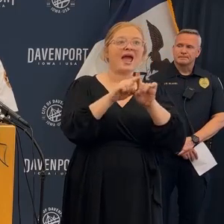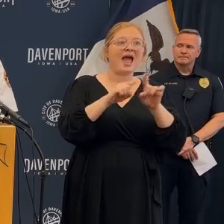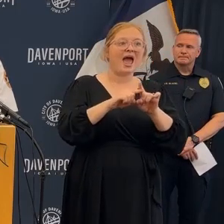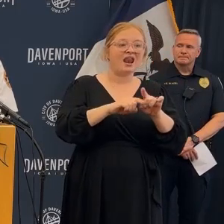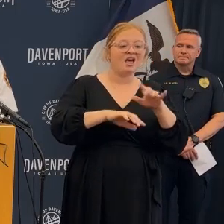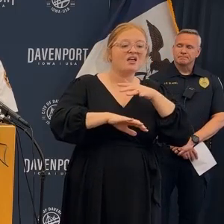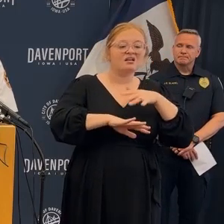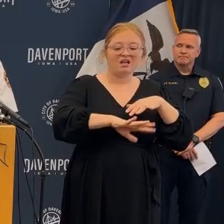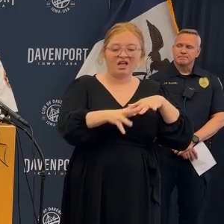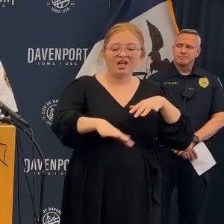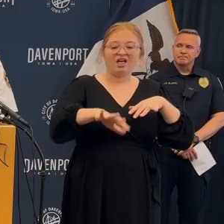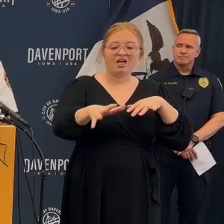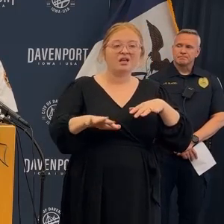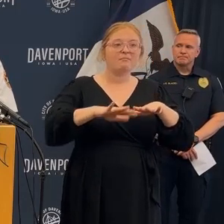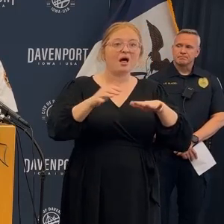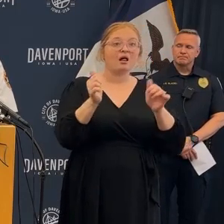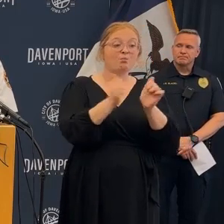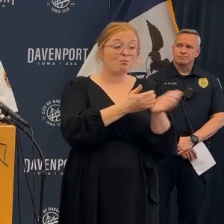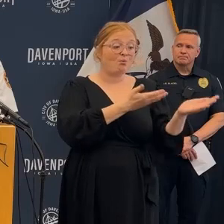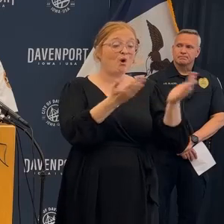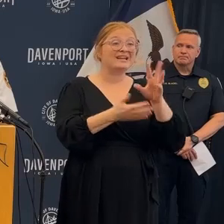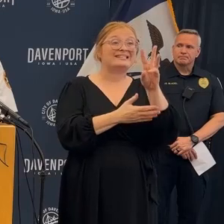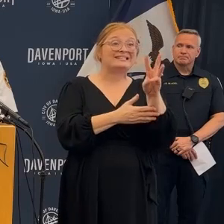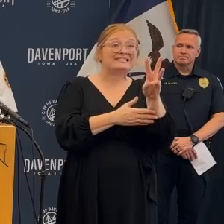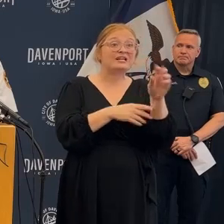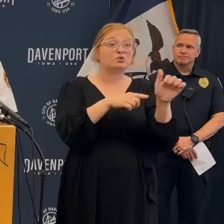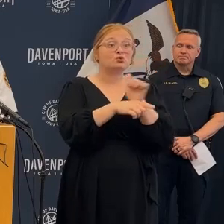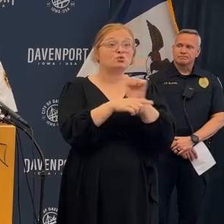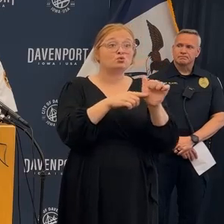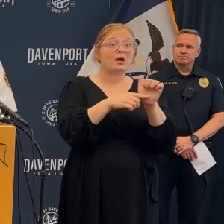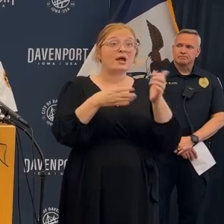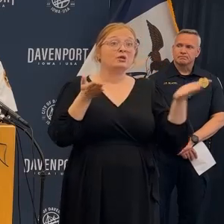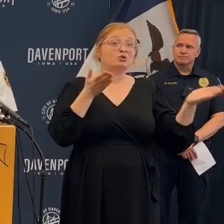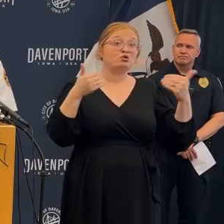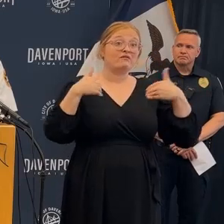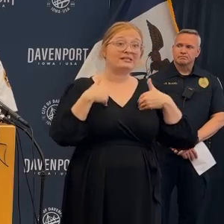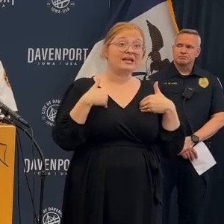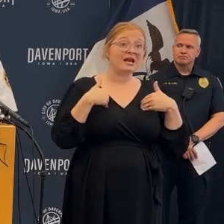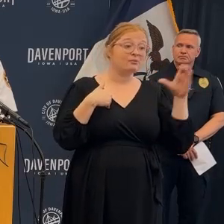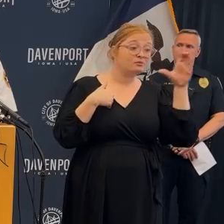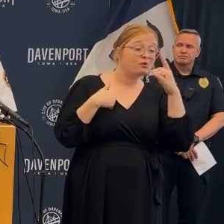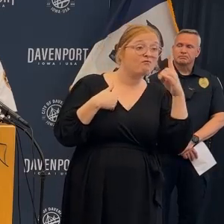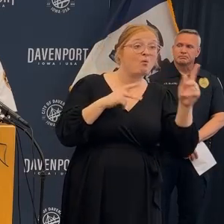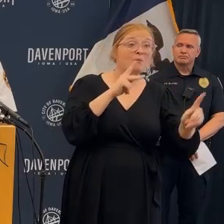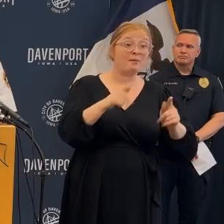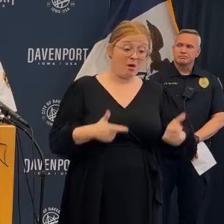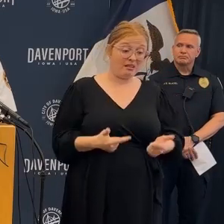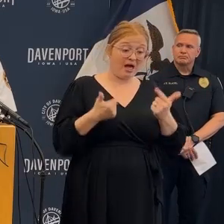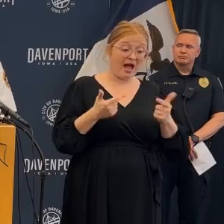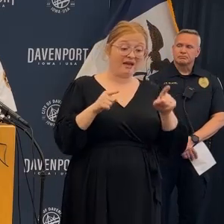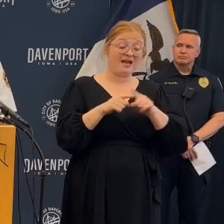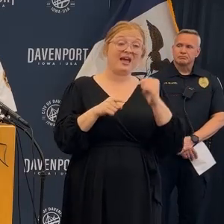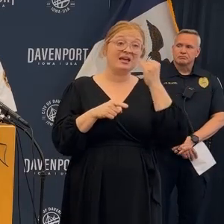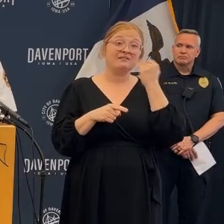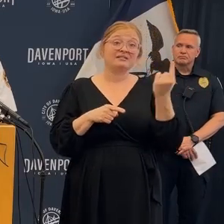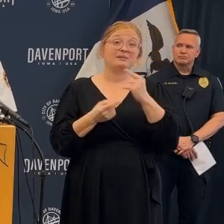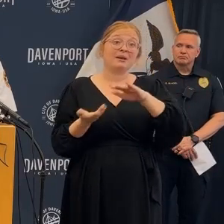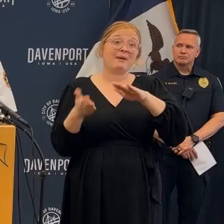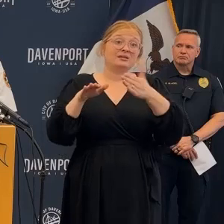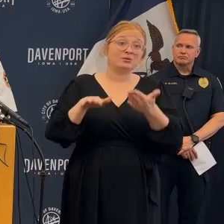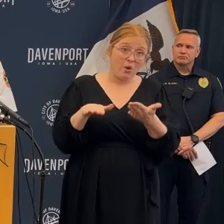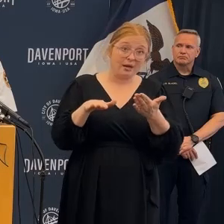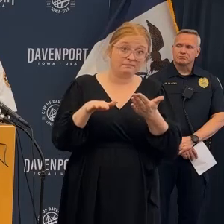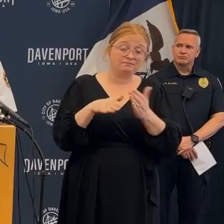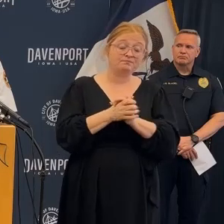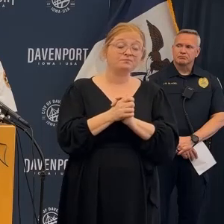and the debris pile, with six specially trained service animals checking for live victims and any human remains. Based on the